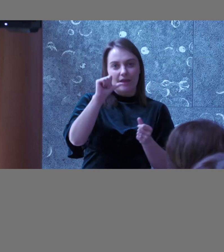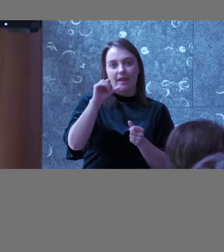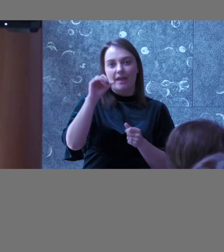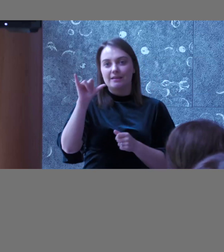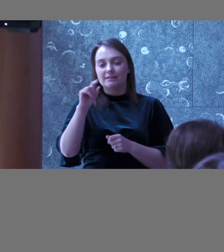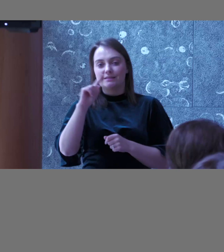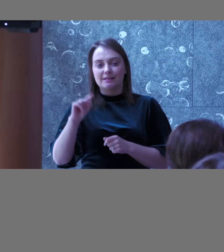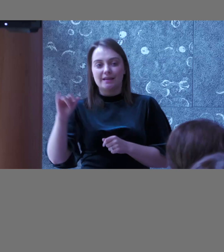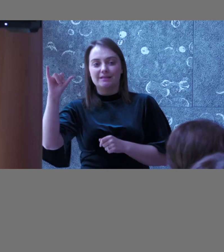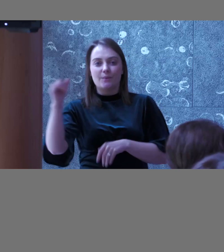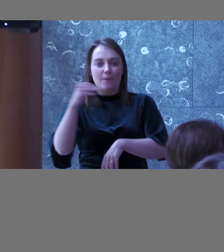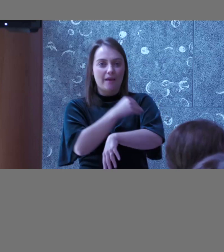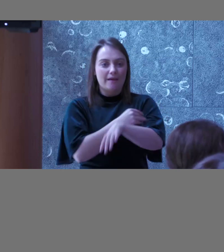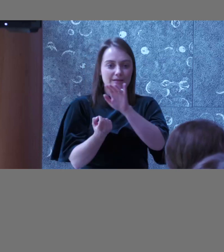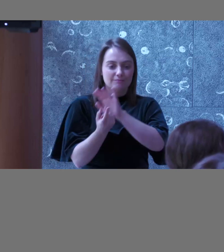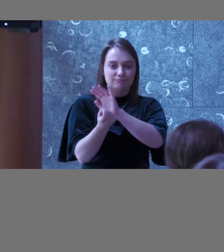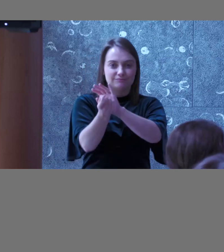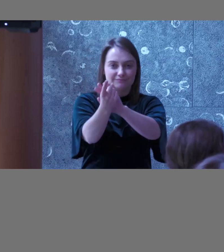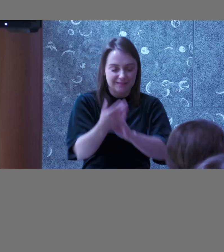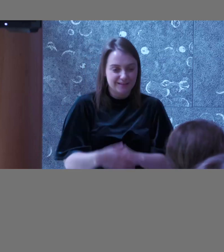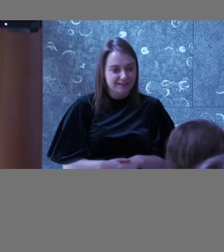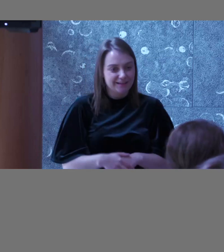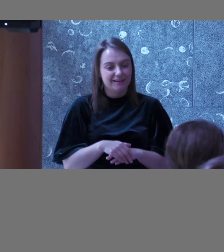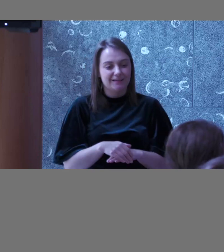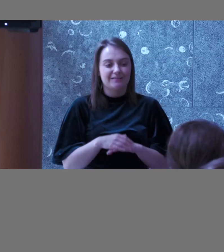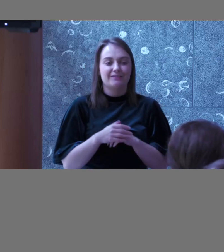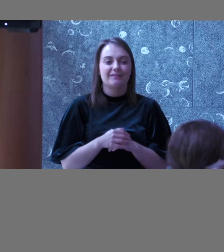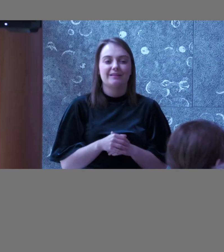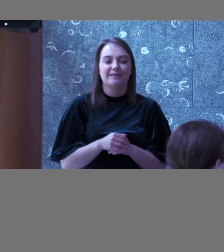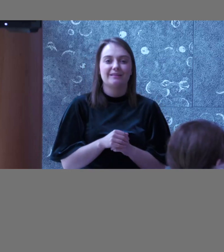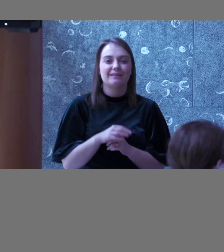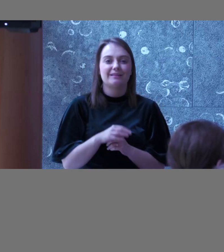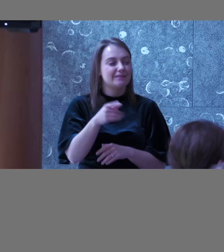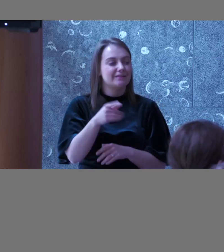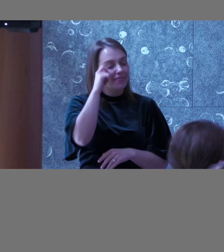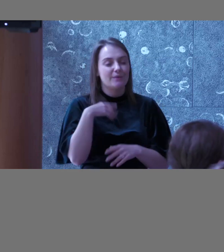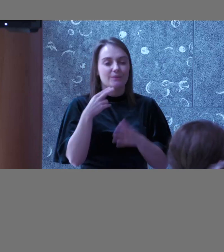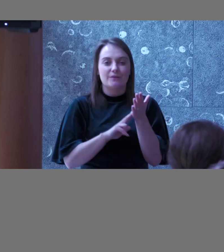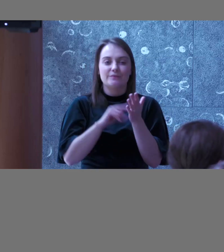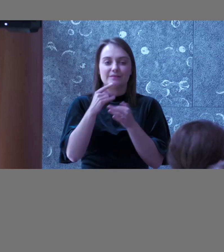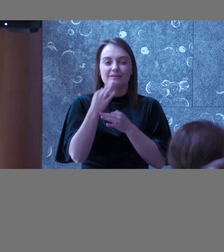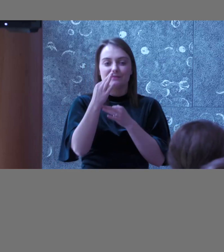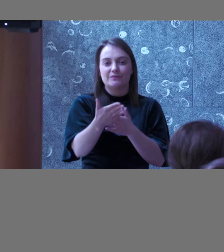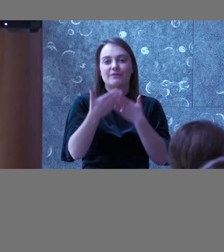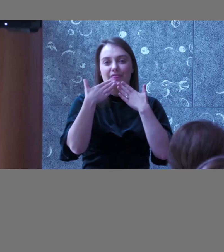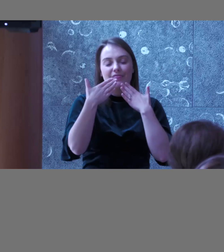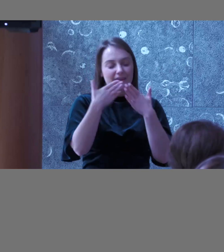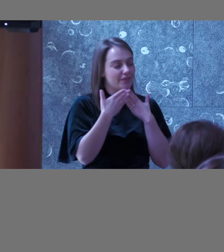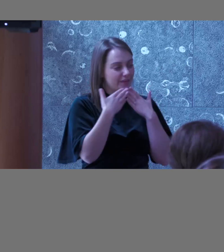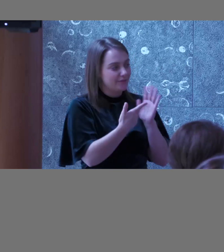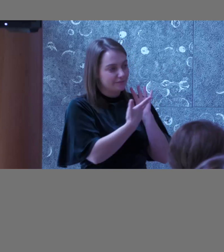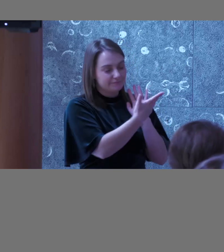so I think that this could be this could be something that we can all take forward thank you very much thank you my panelists